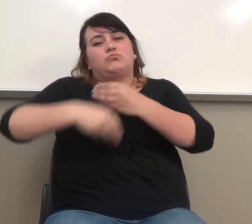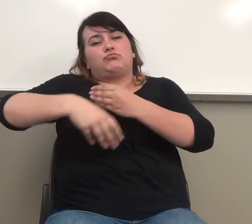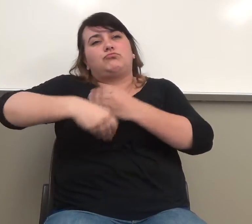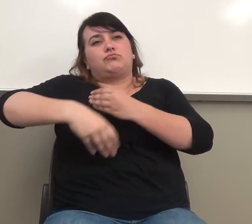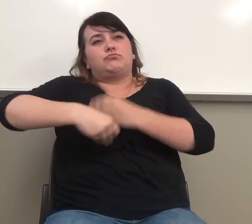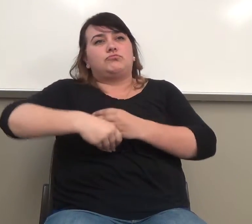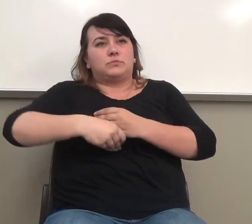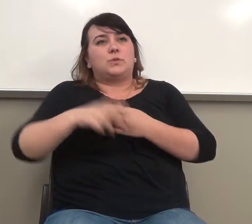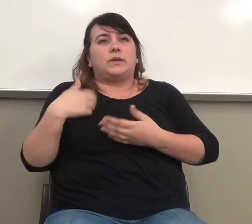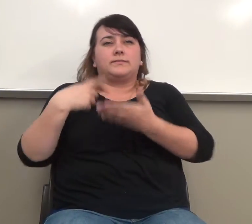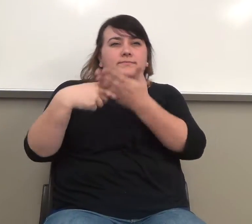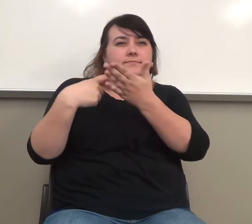what we're doing.